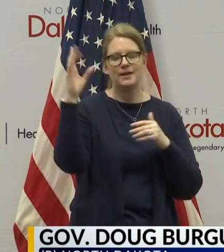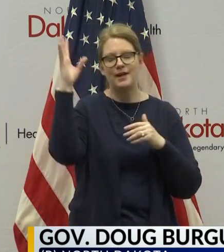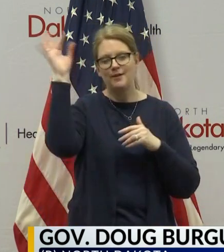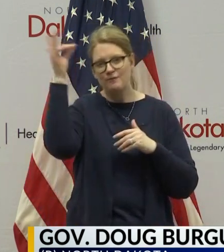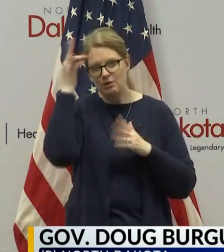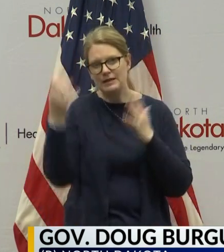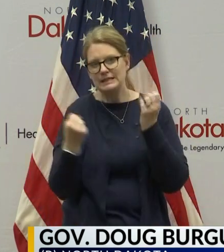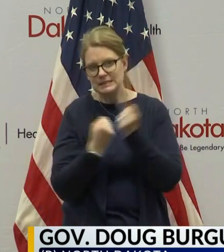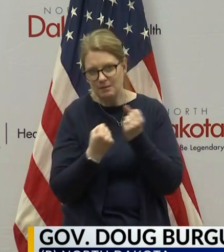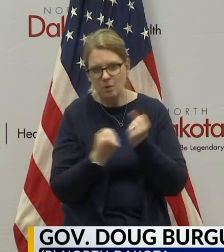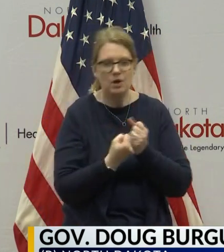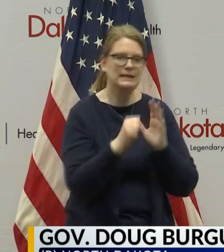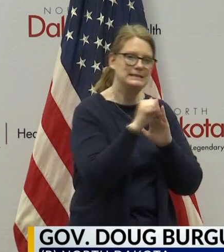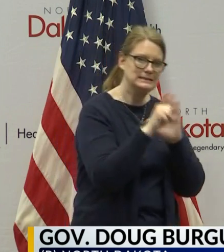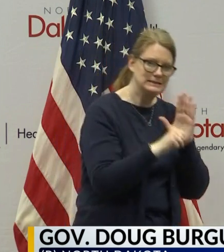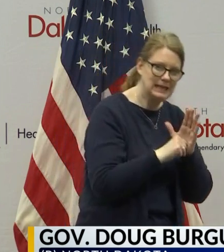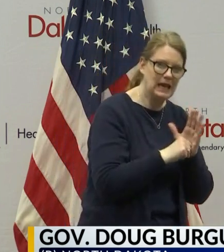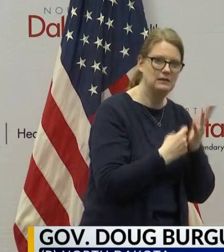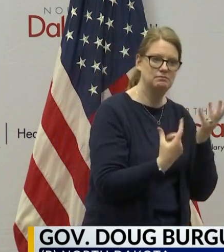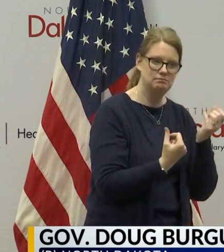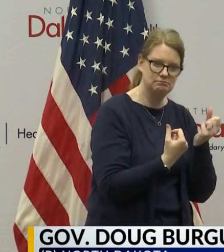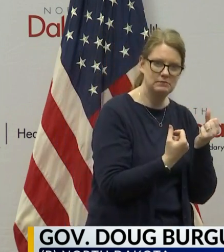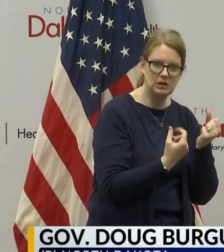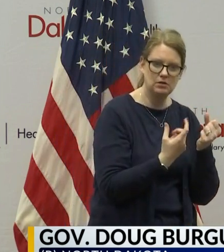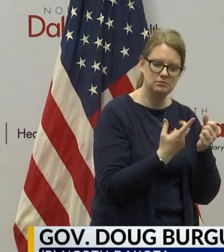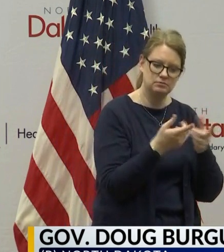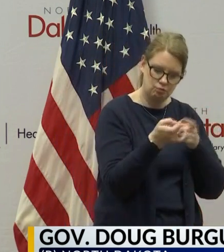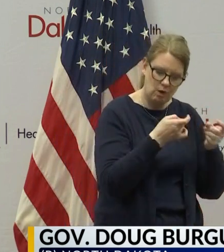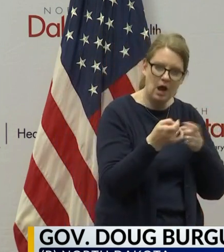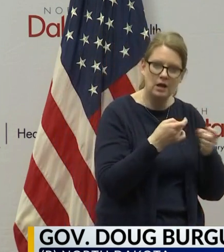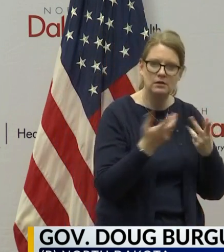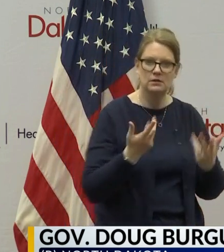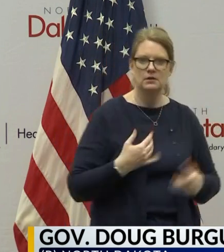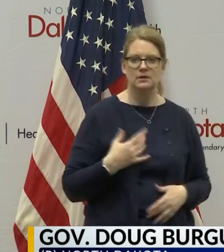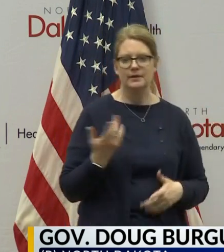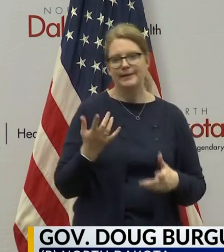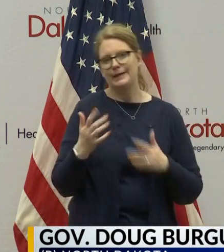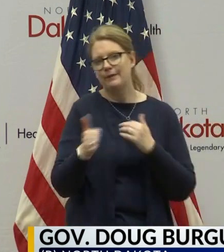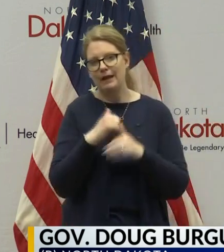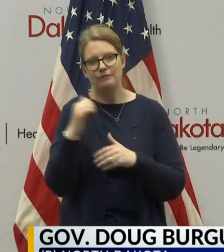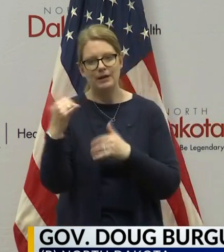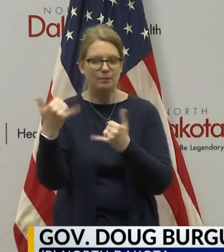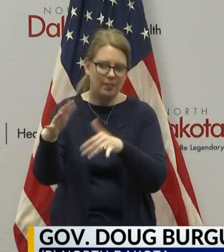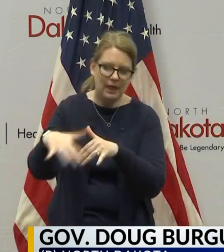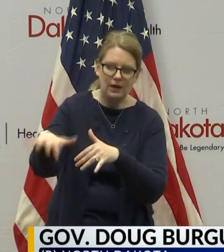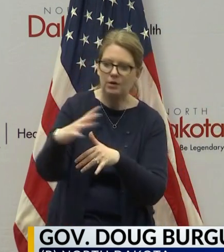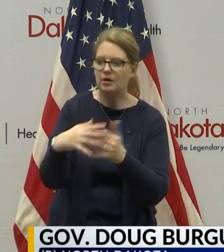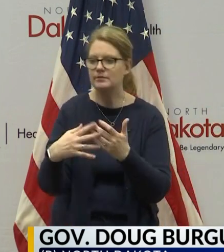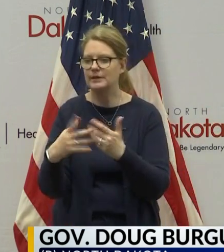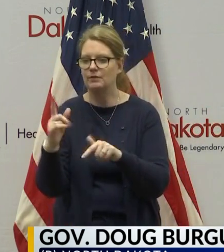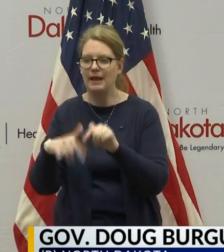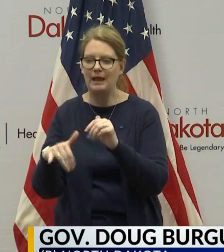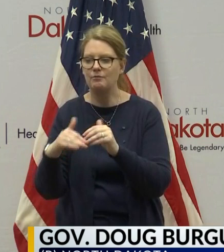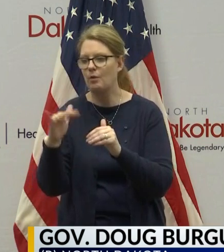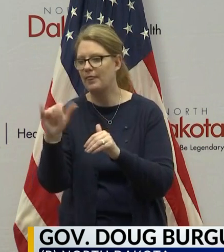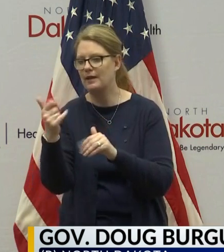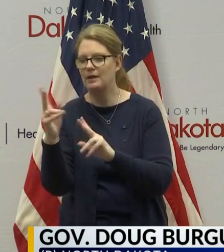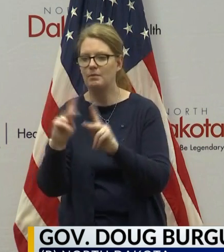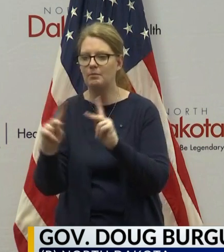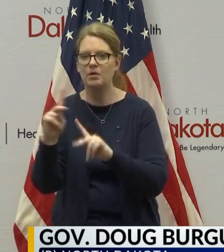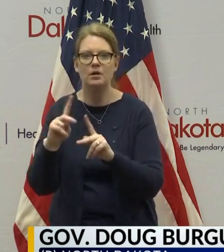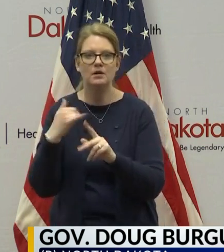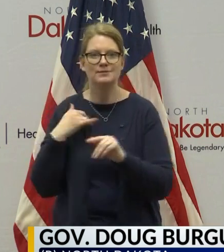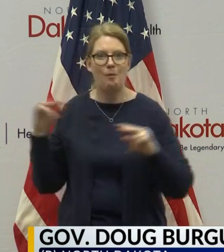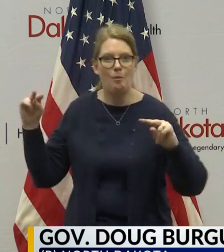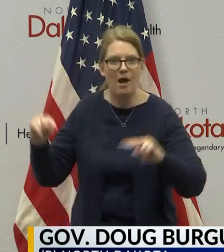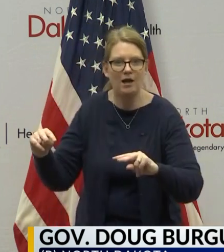job to take care of every, you know, you know, make sure that, you know, every playground in the nation is, doesn't have more than 10 people in it, and it would be